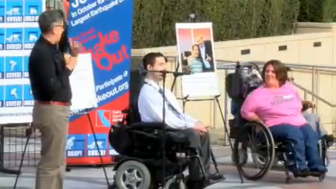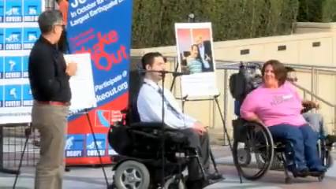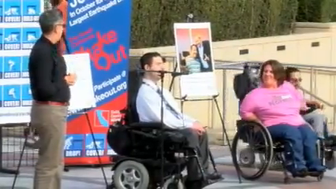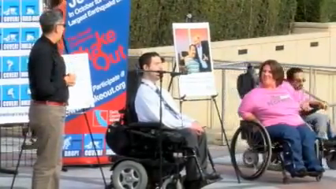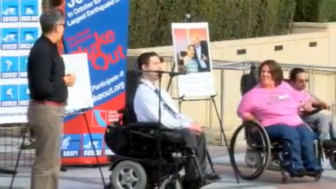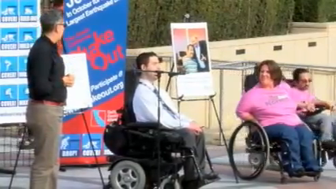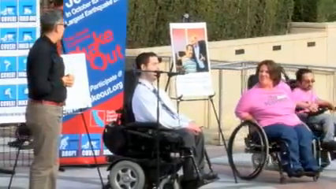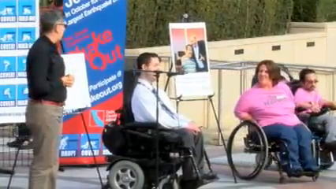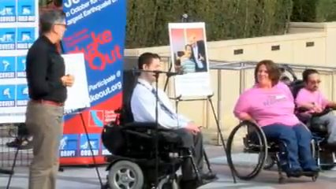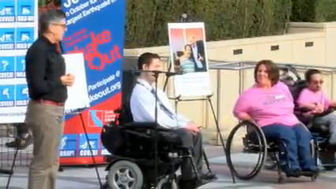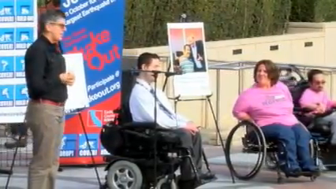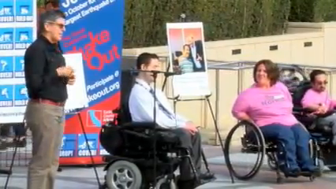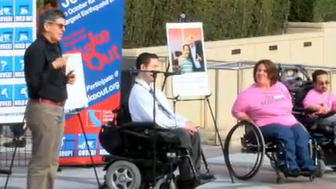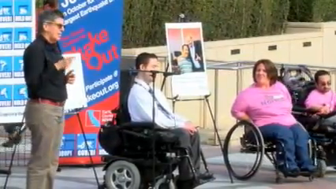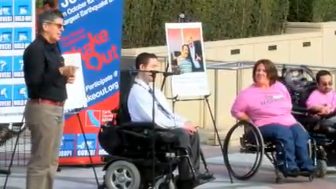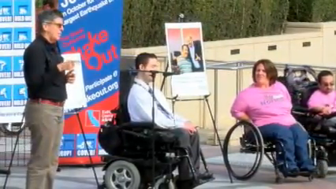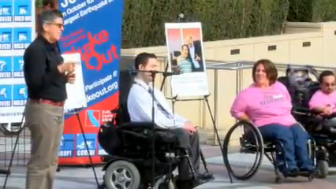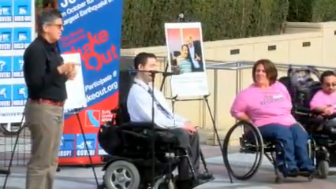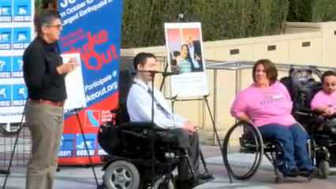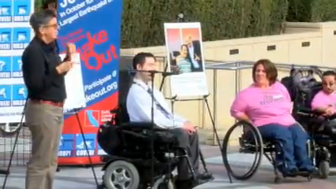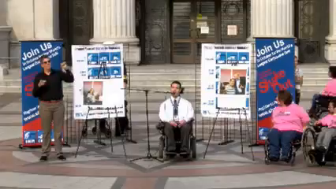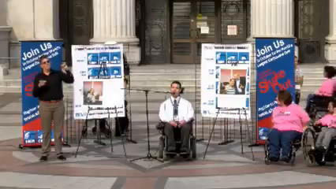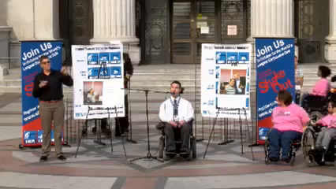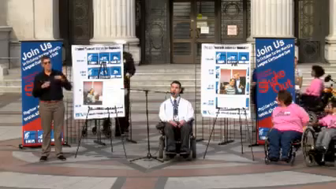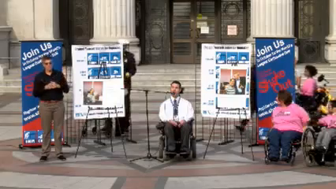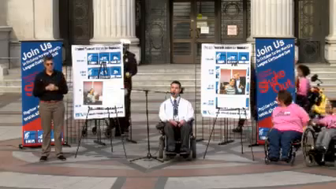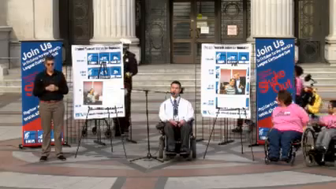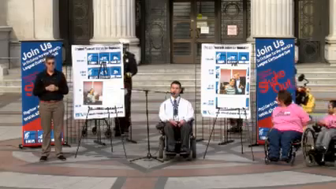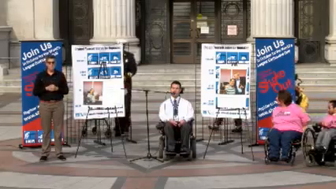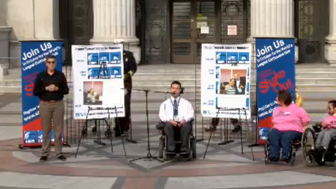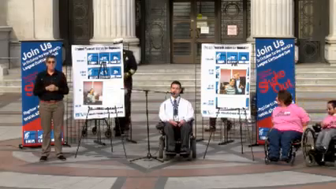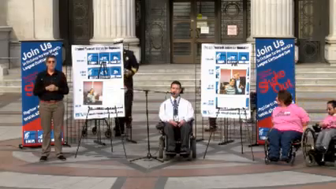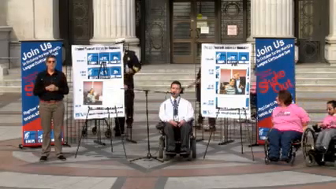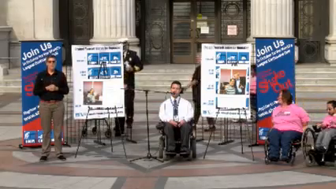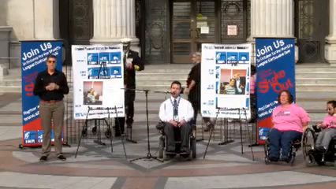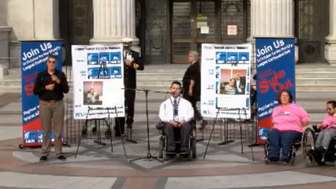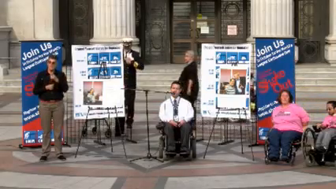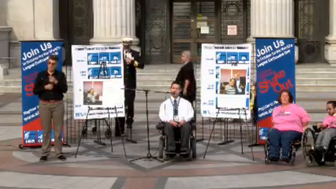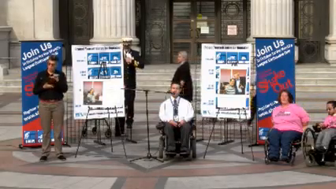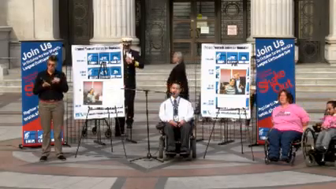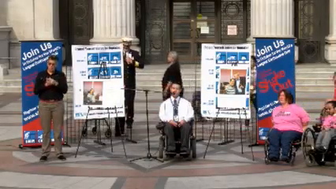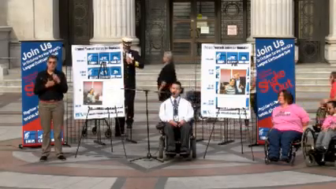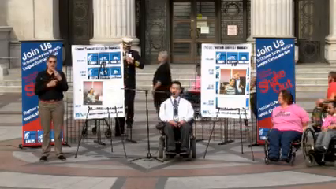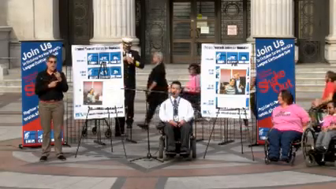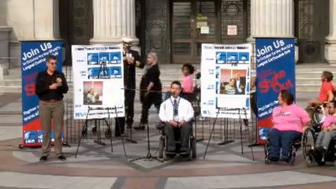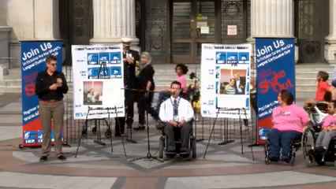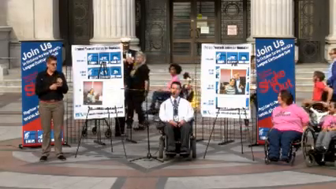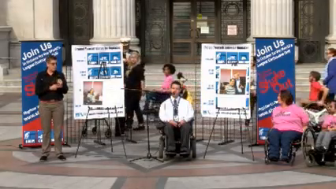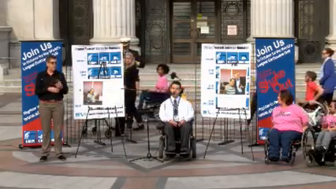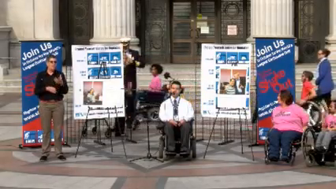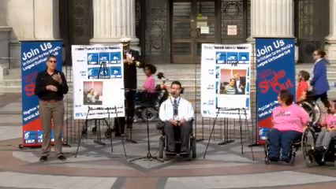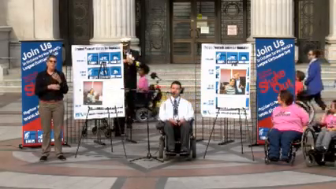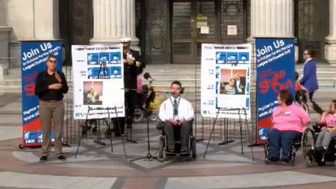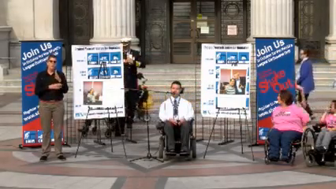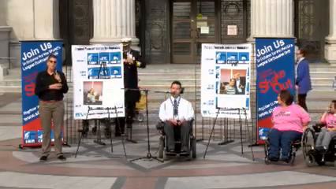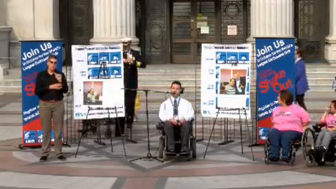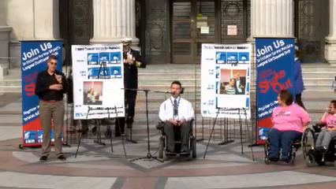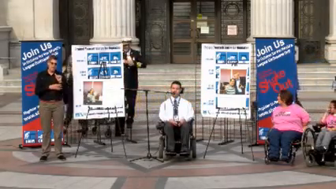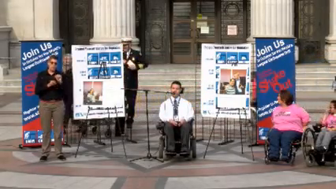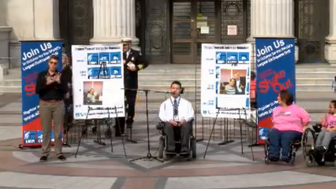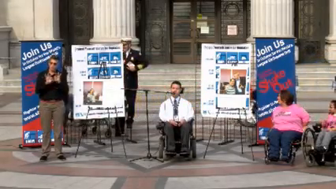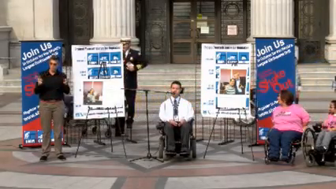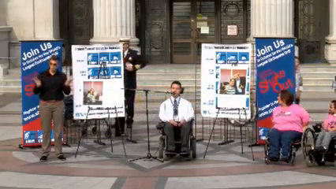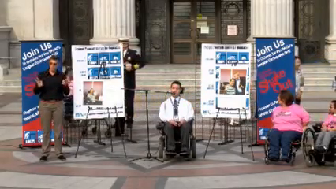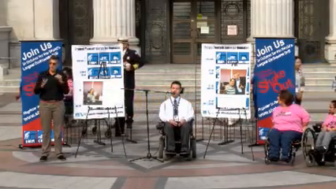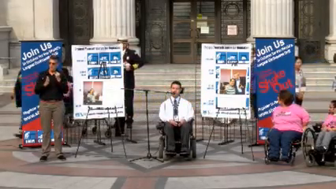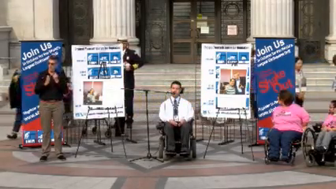He defied them. He defied them by graduating high school, earning his Bachelor's of Arts in Speech Communication